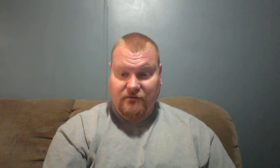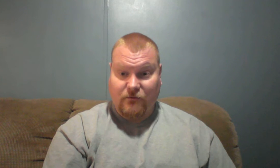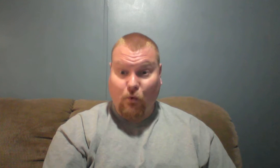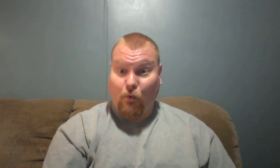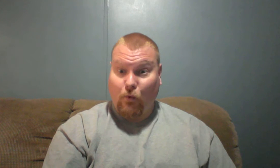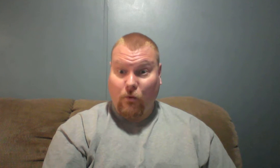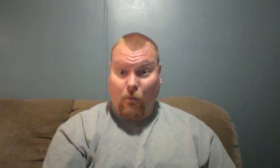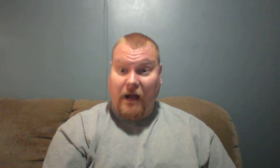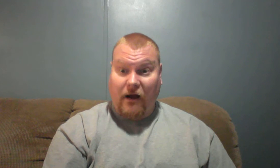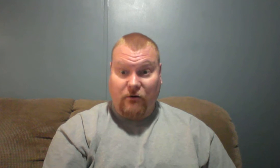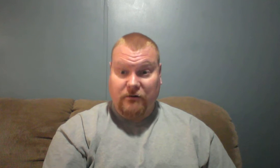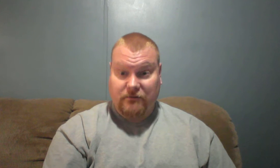Wow.